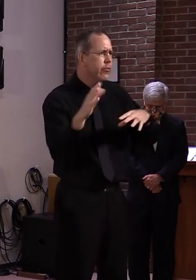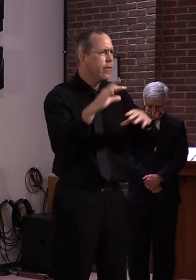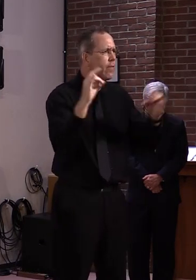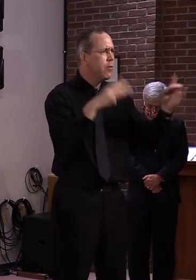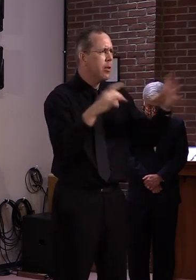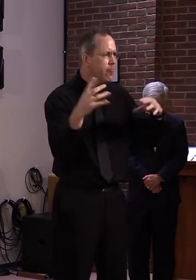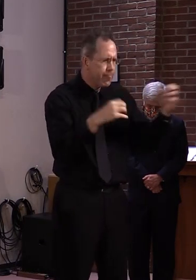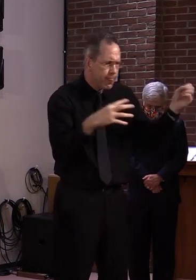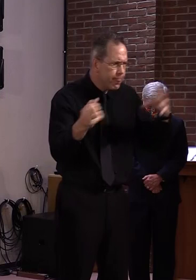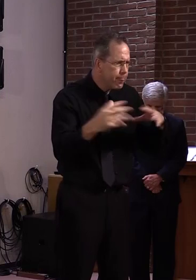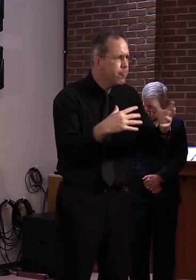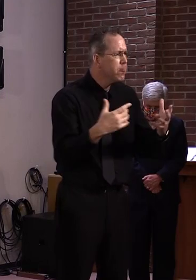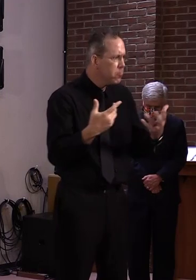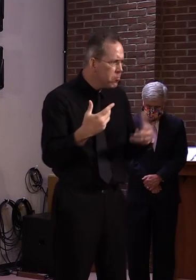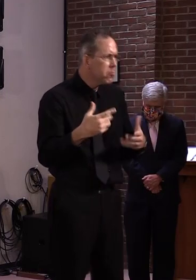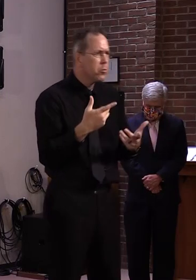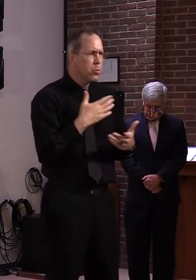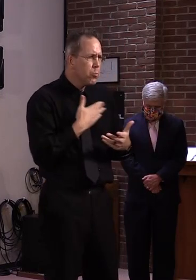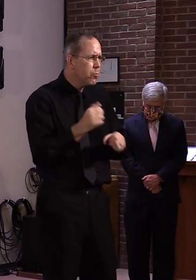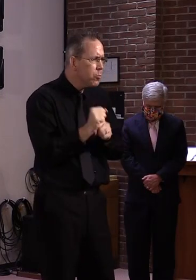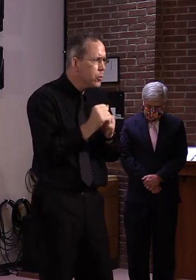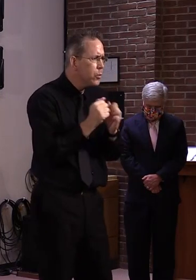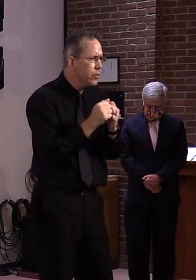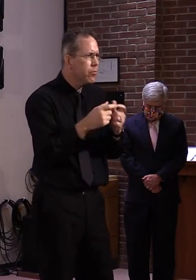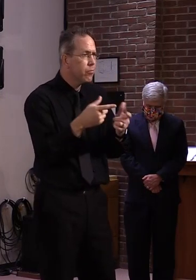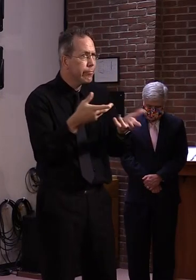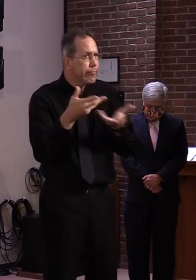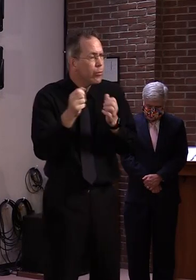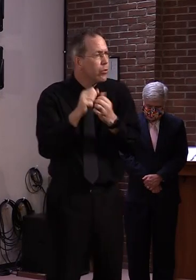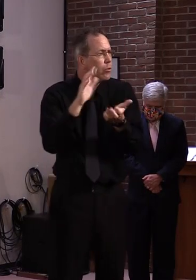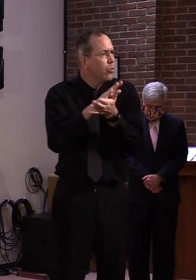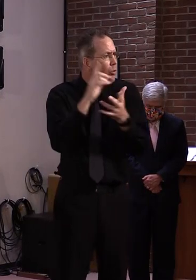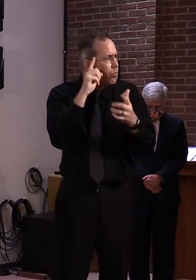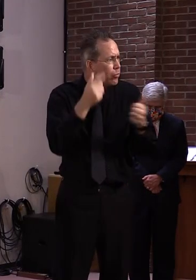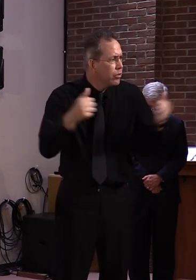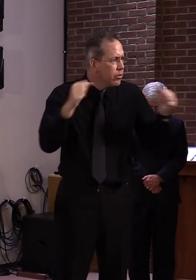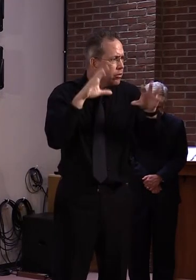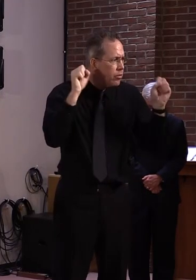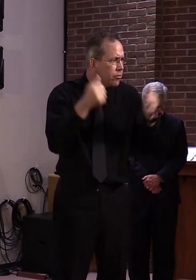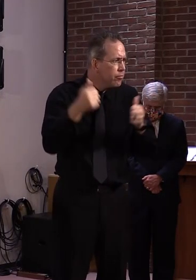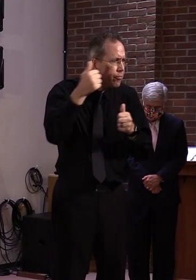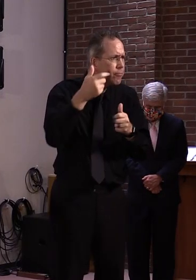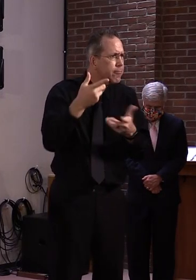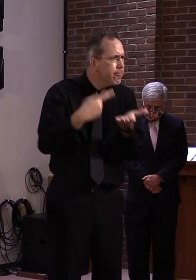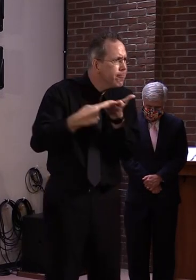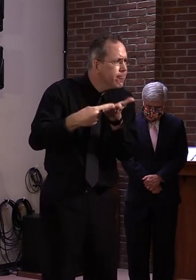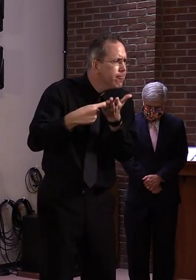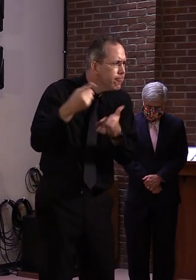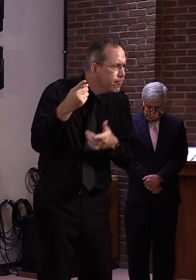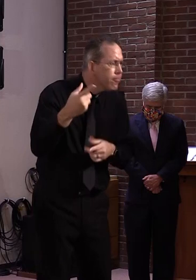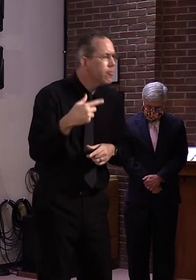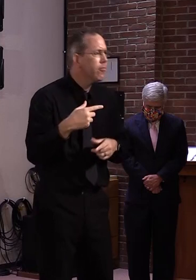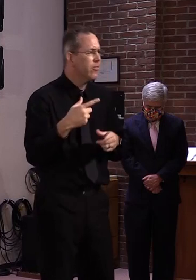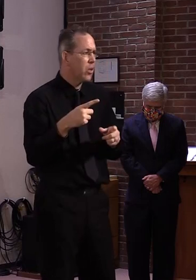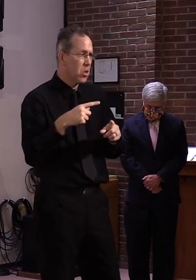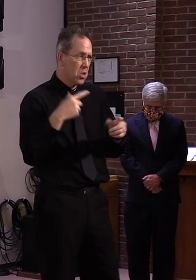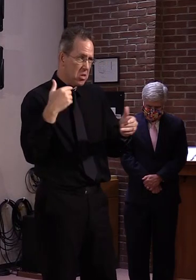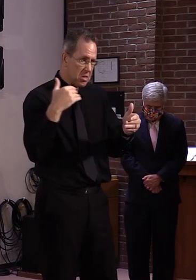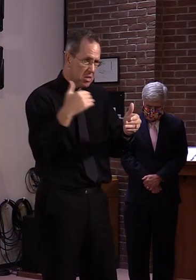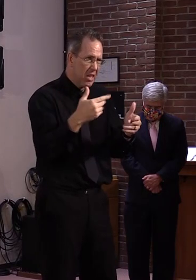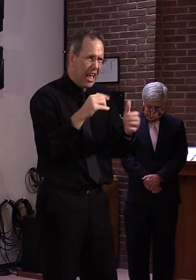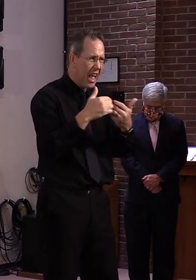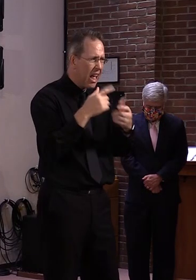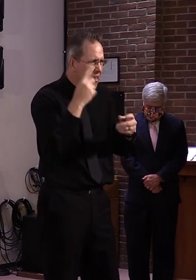and involved in sort of implementing guidance, so I think we're turning the corner now where we have to be focused on the implementation of the guidance.